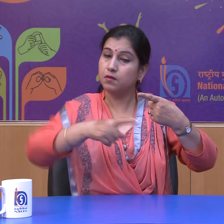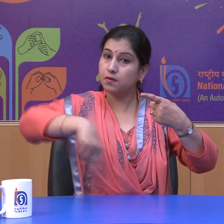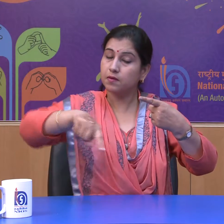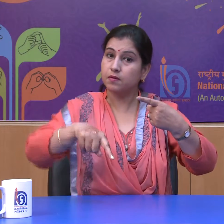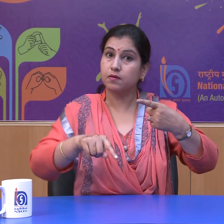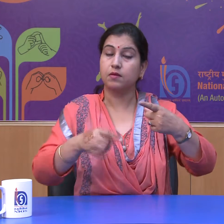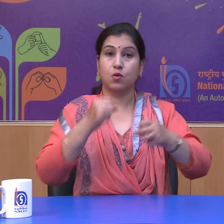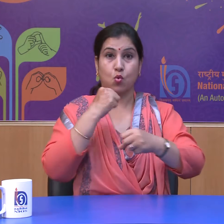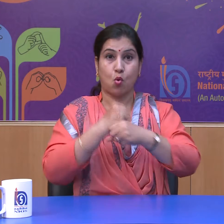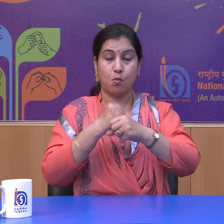in the constitution.